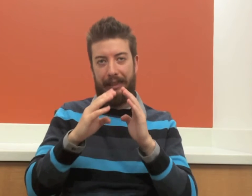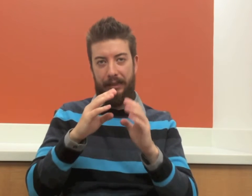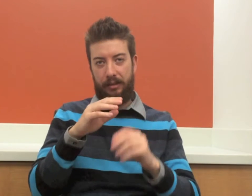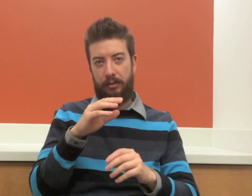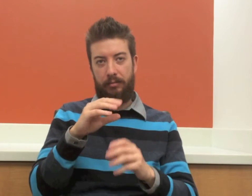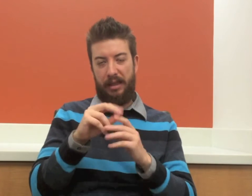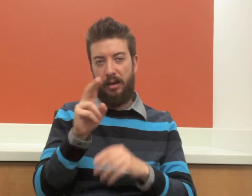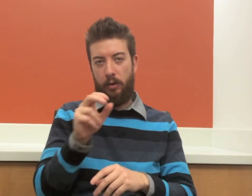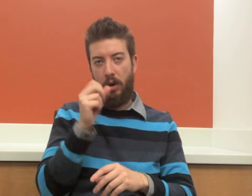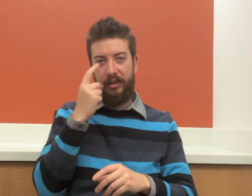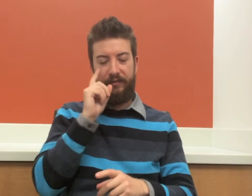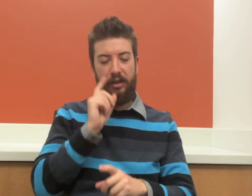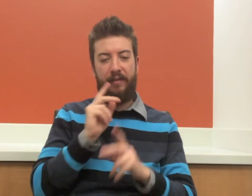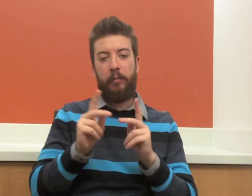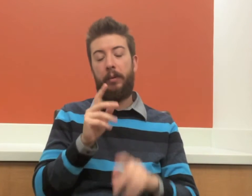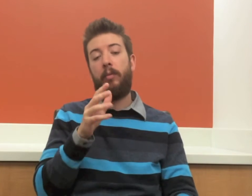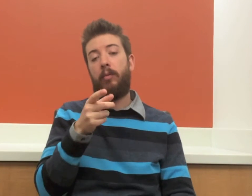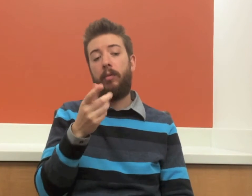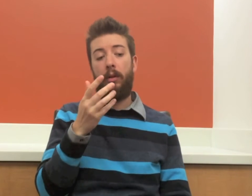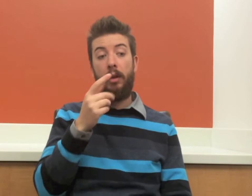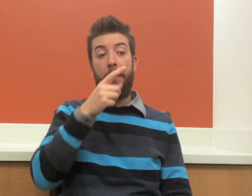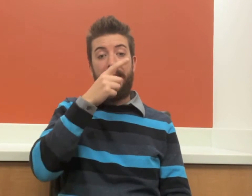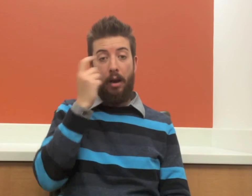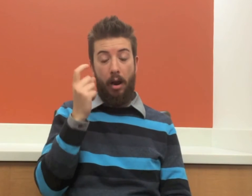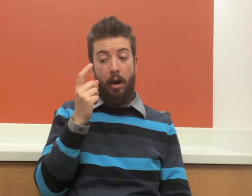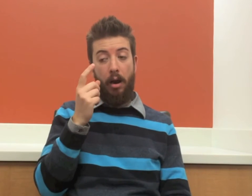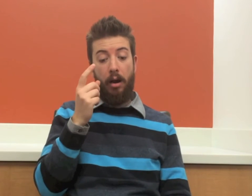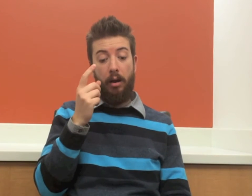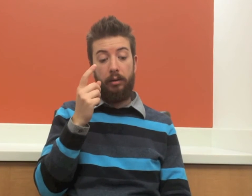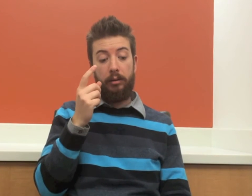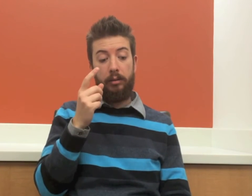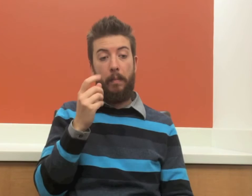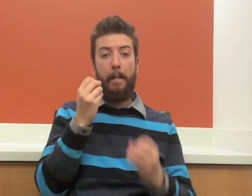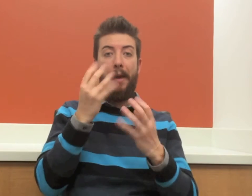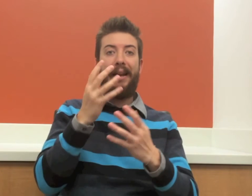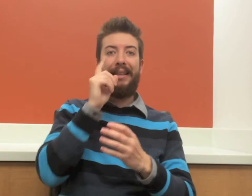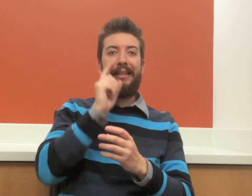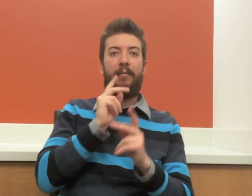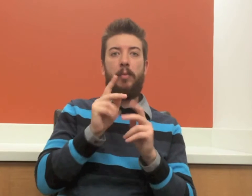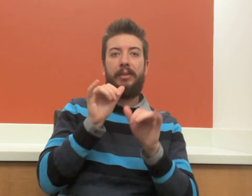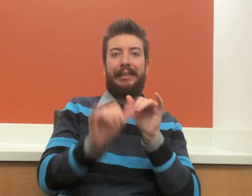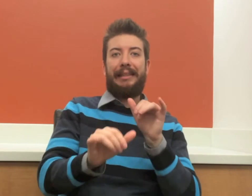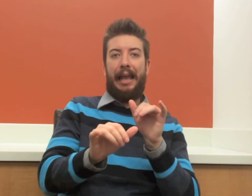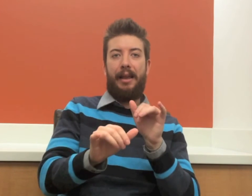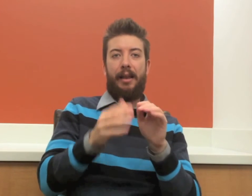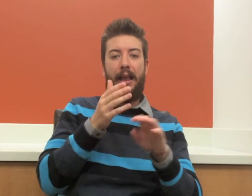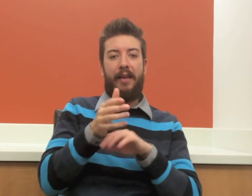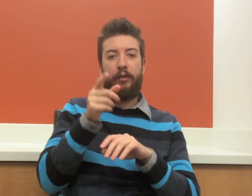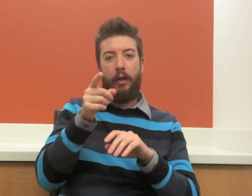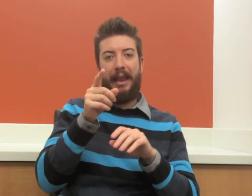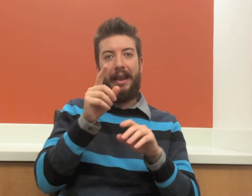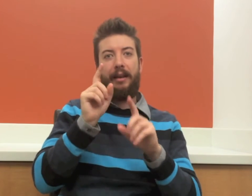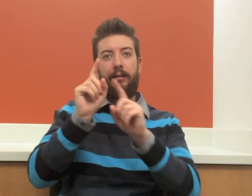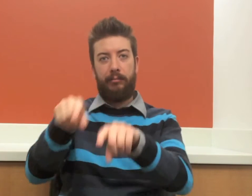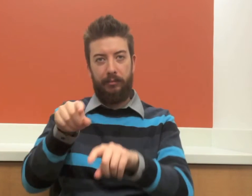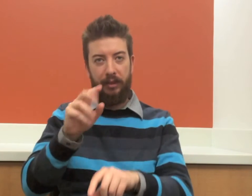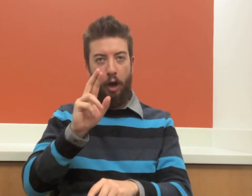Rochester is one of the most accessible cities in the U.S. for deaf people because many deaf people stay here after they've come here to